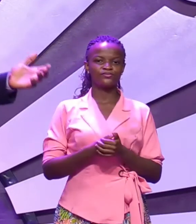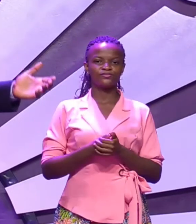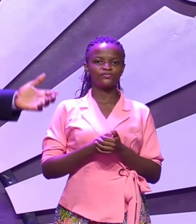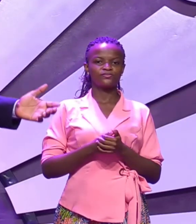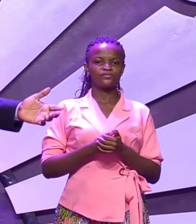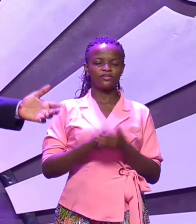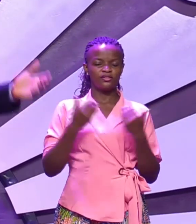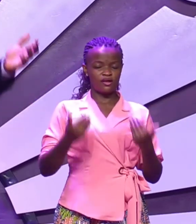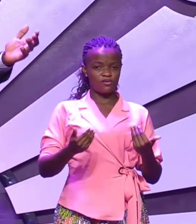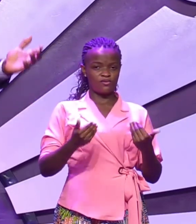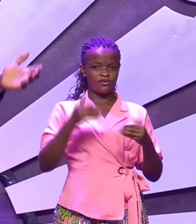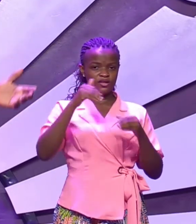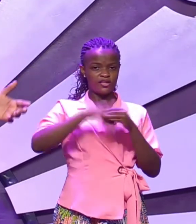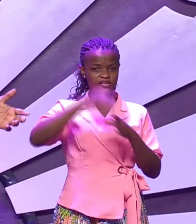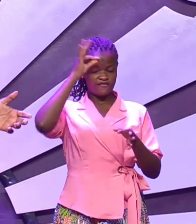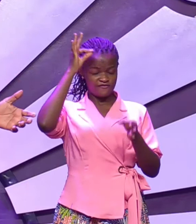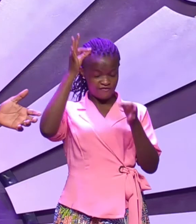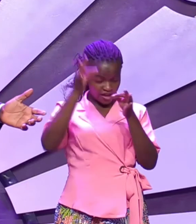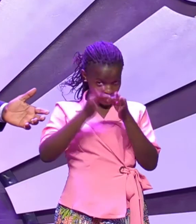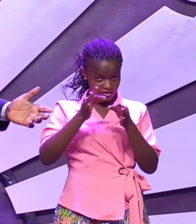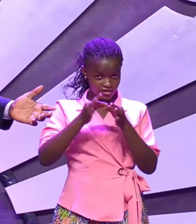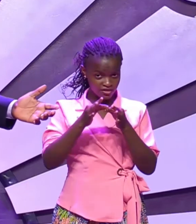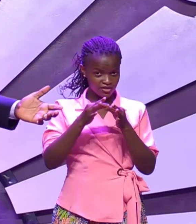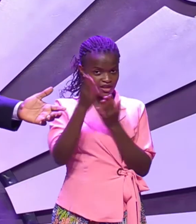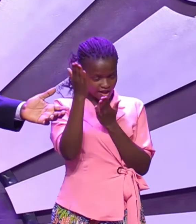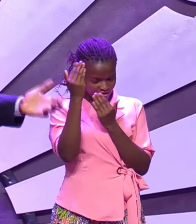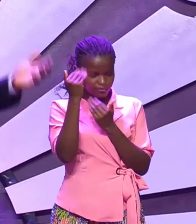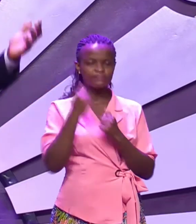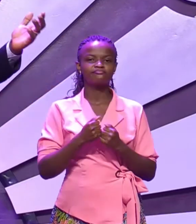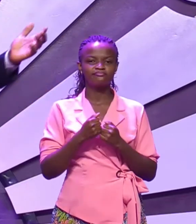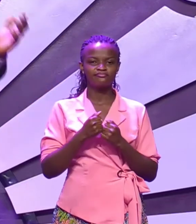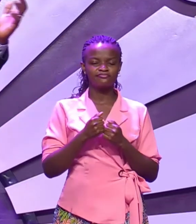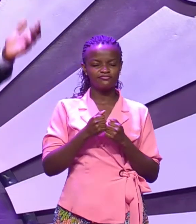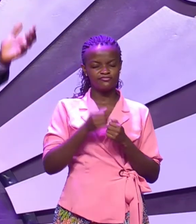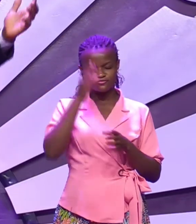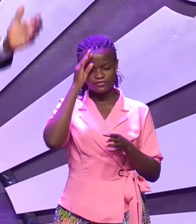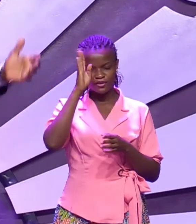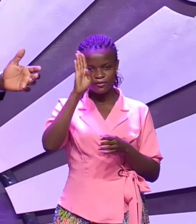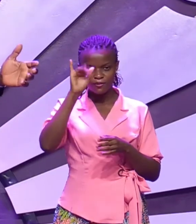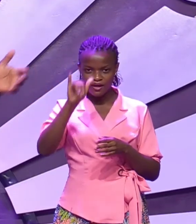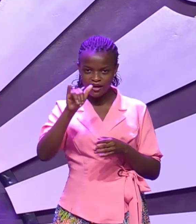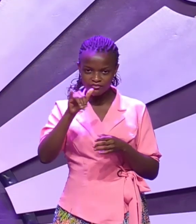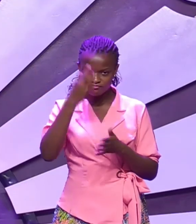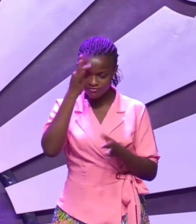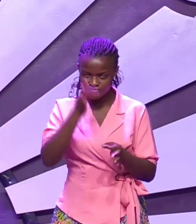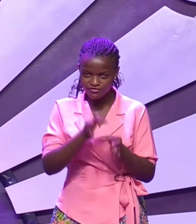by faith expect it by faith wait for it